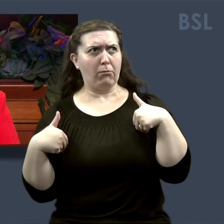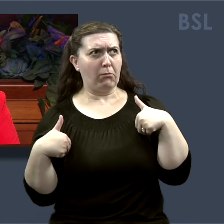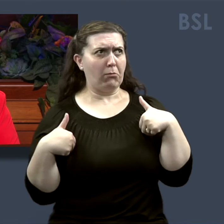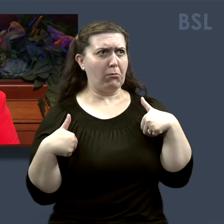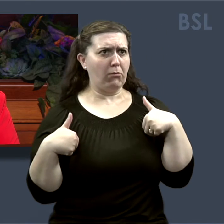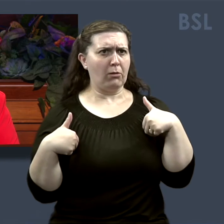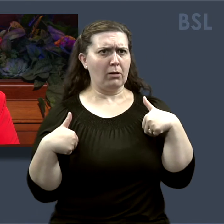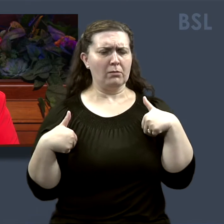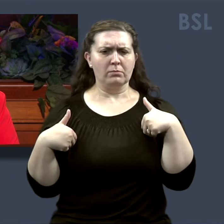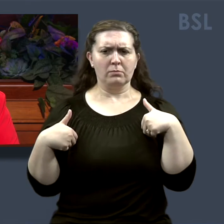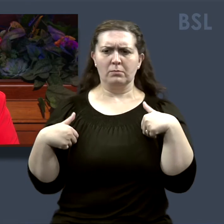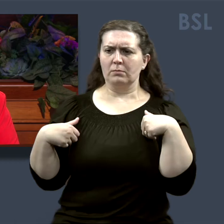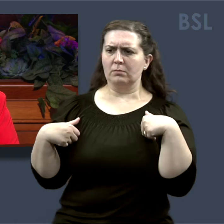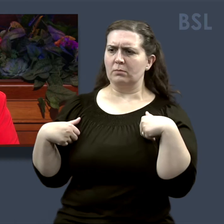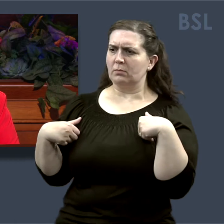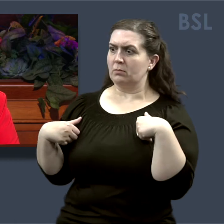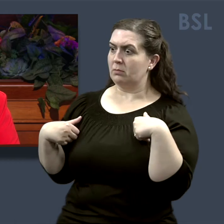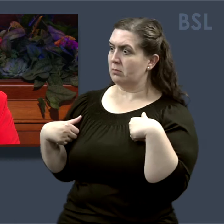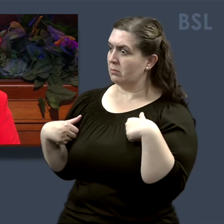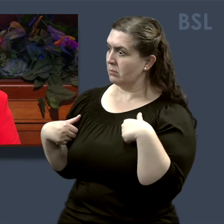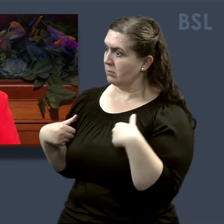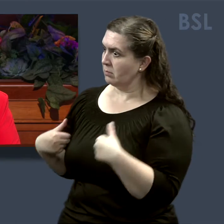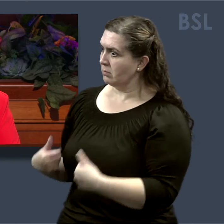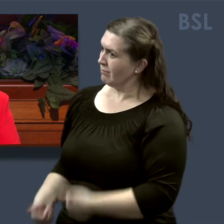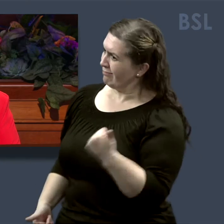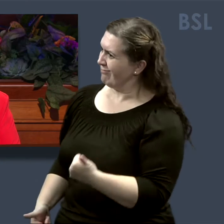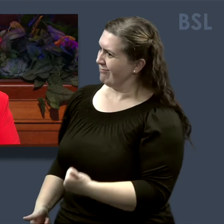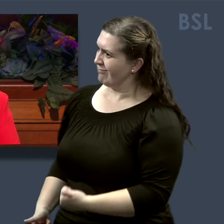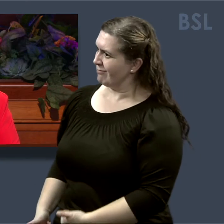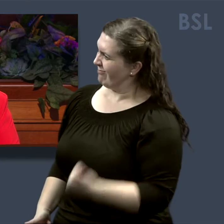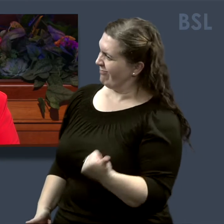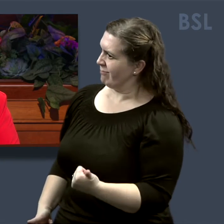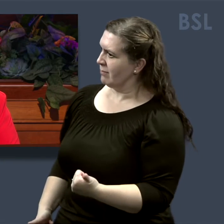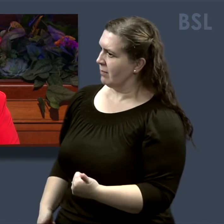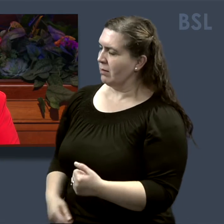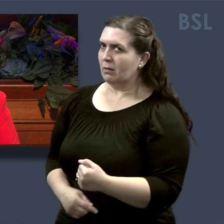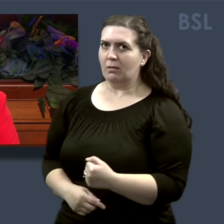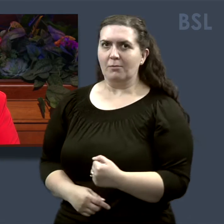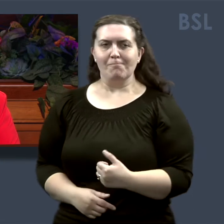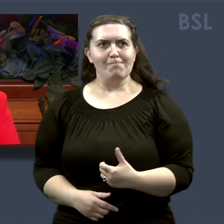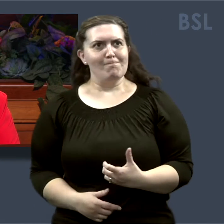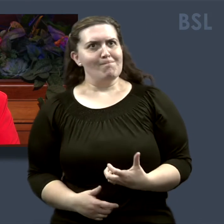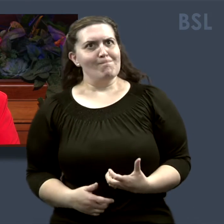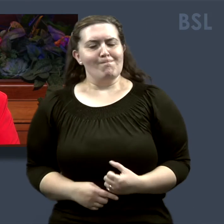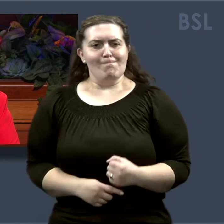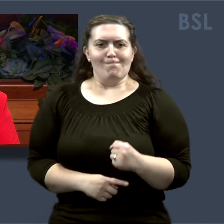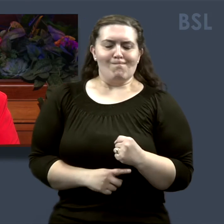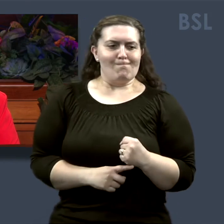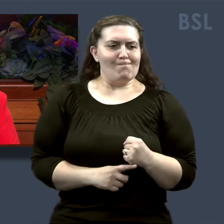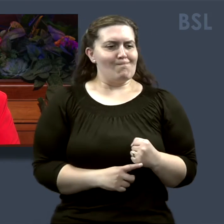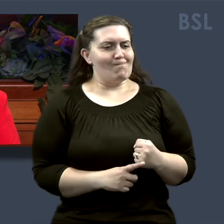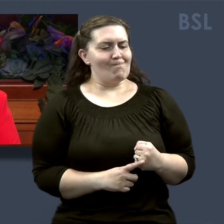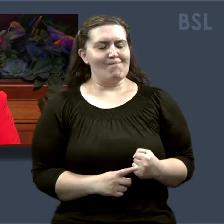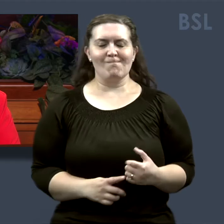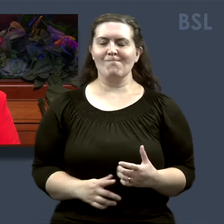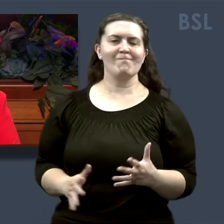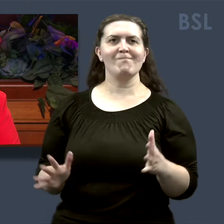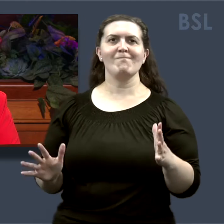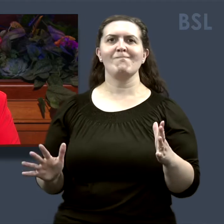remain by his side. Jack was frustrated and embarrassed and angry with Cassie. Soon he suggested